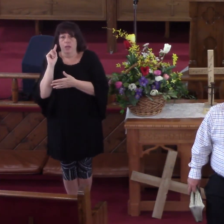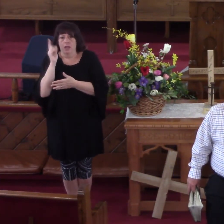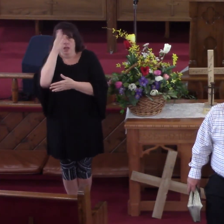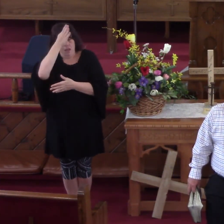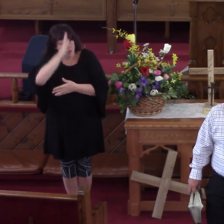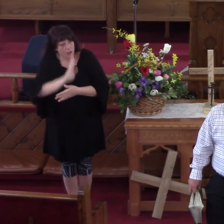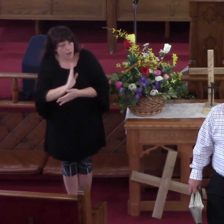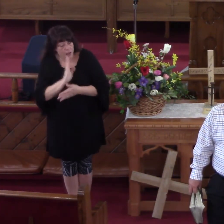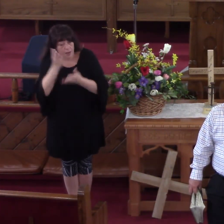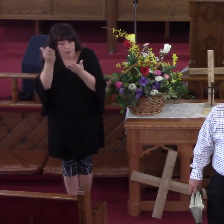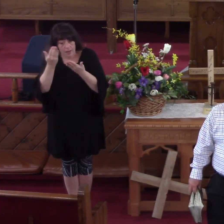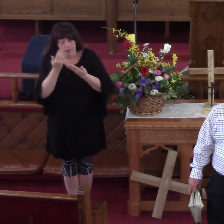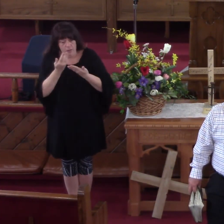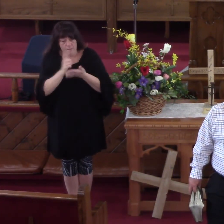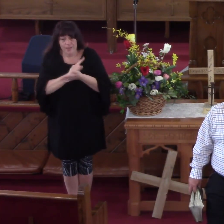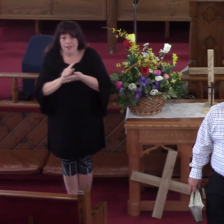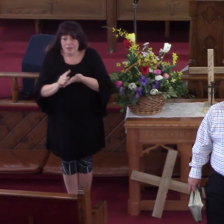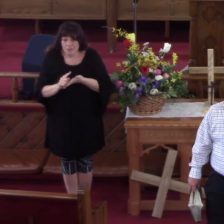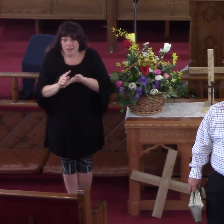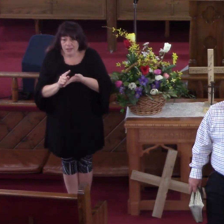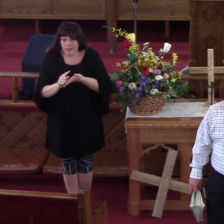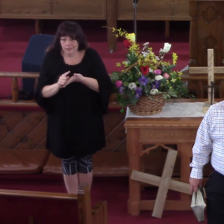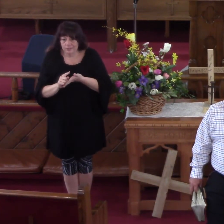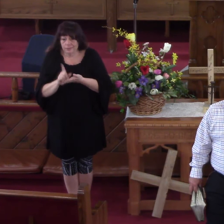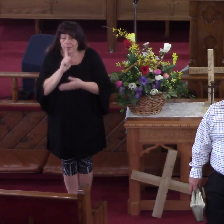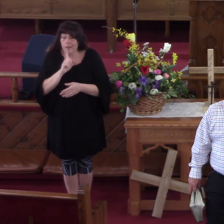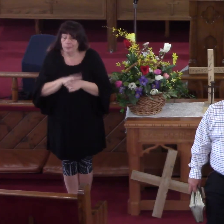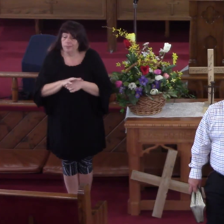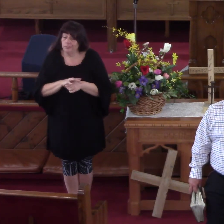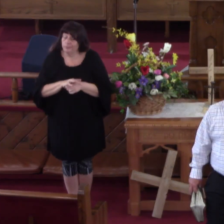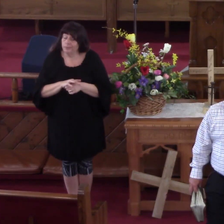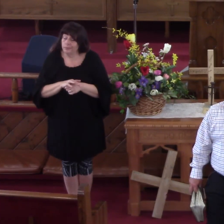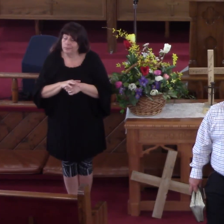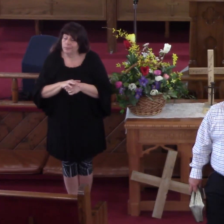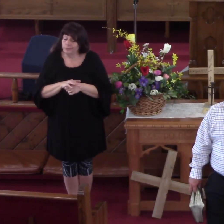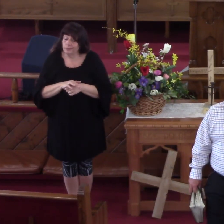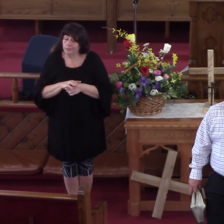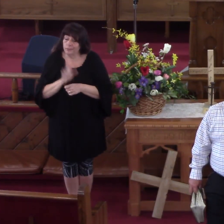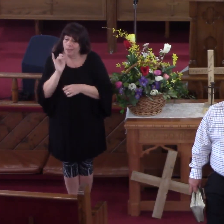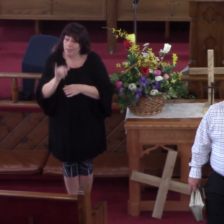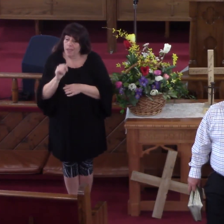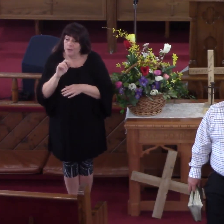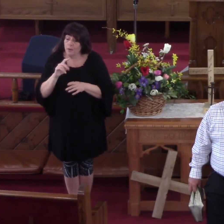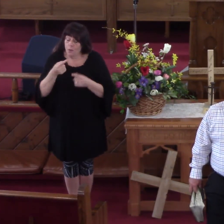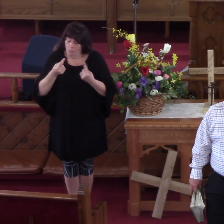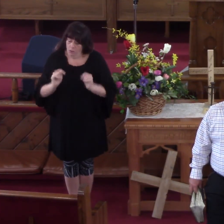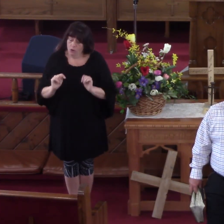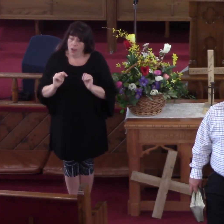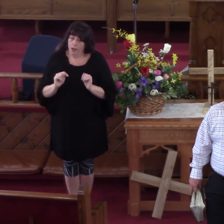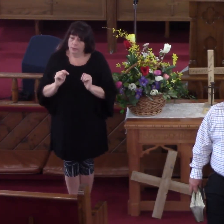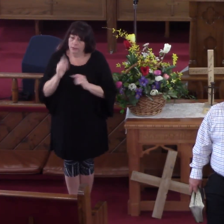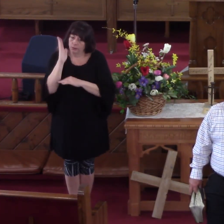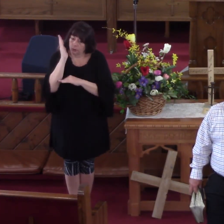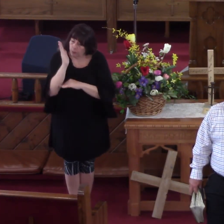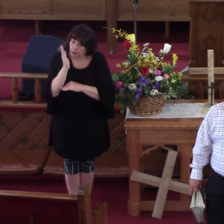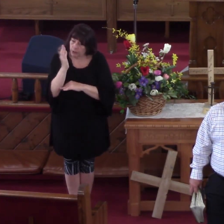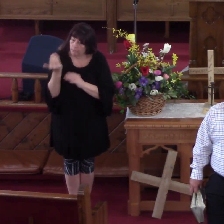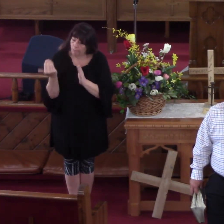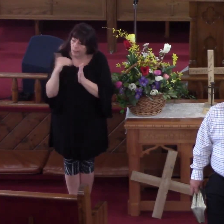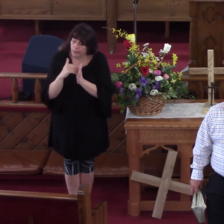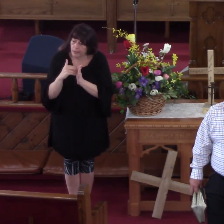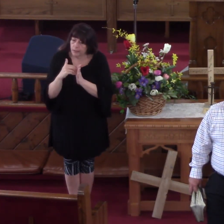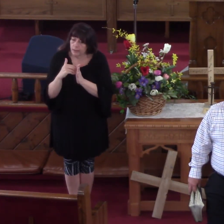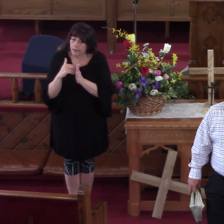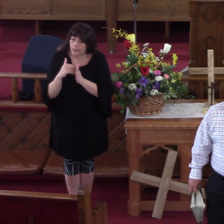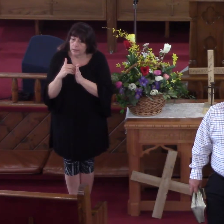I Guarantee You By the Help Of The Grace Of God That We Would Try To Give You Something From This